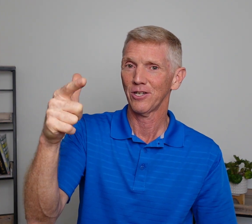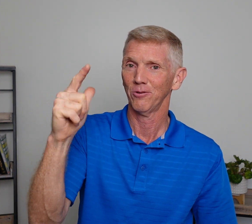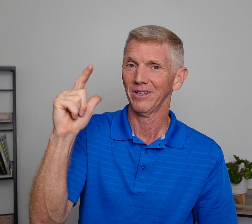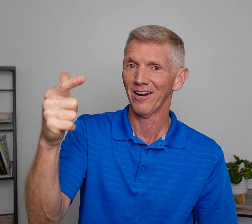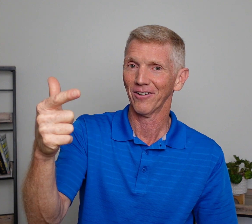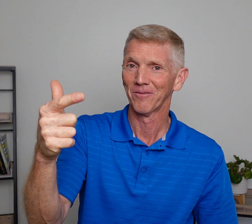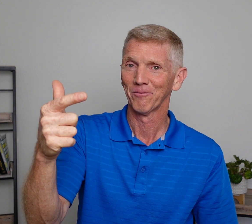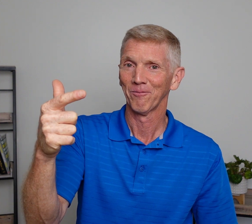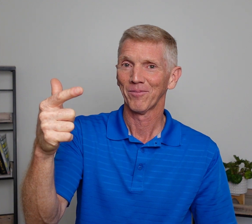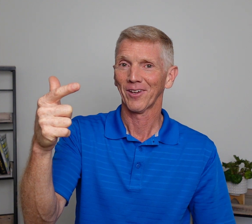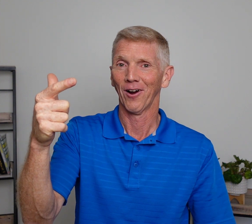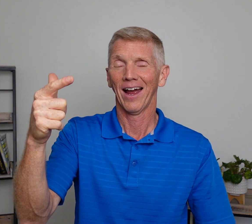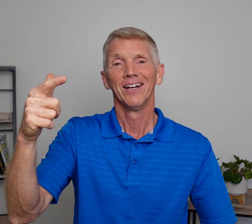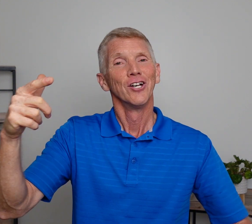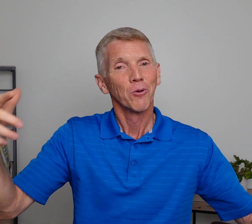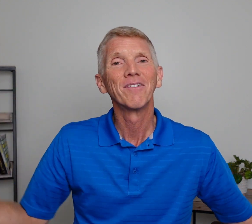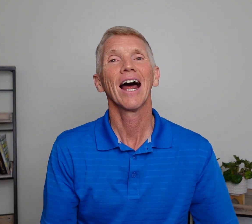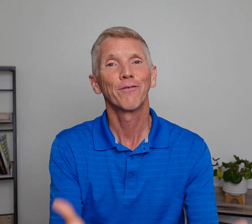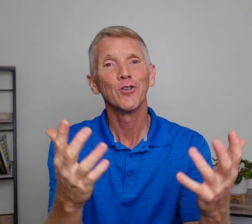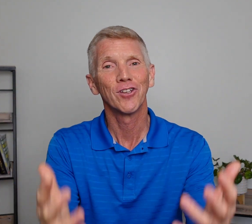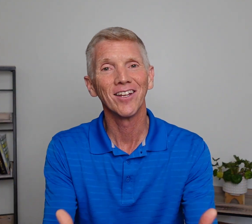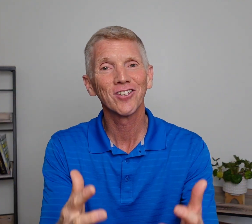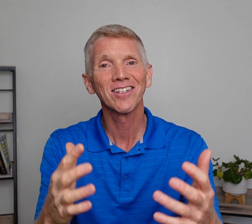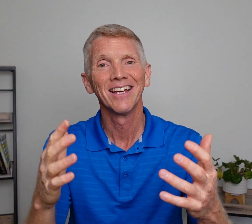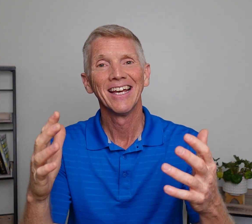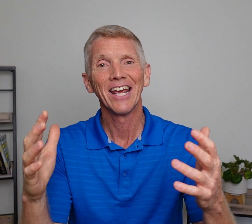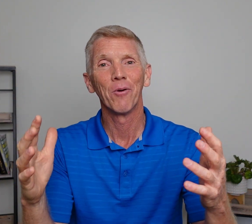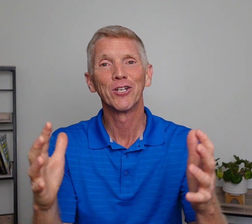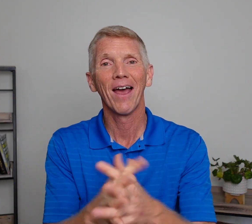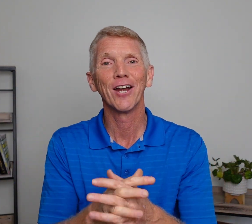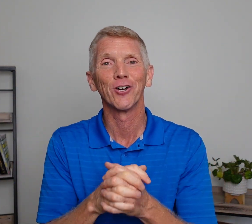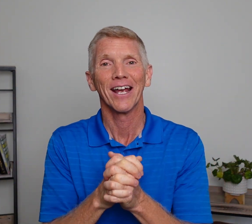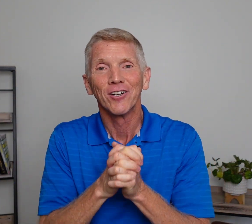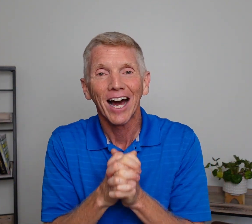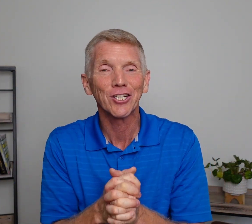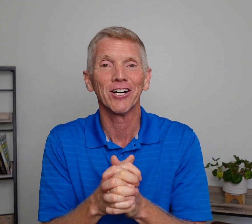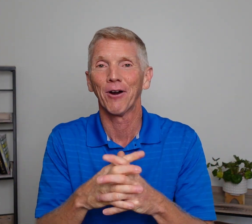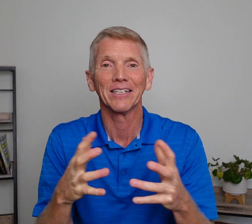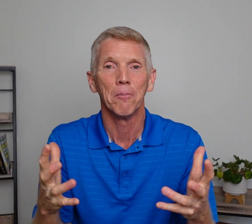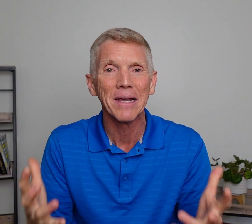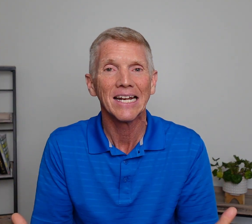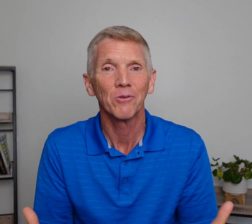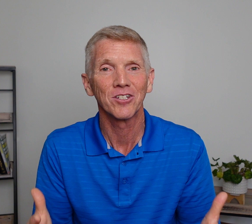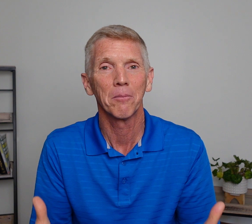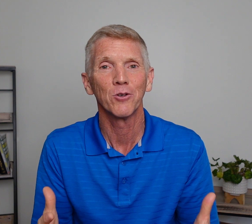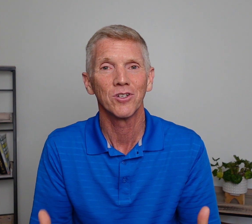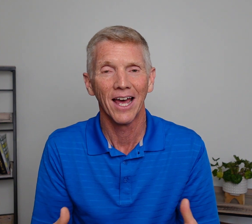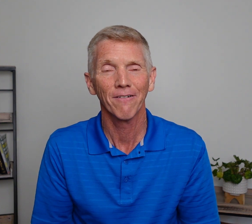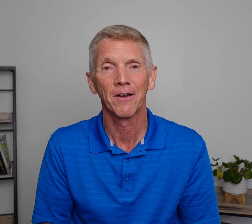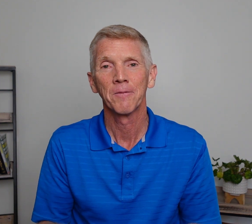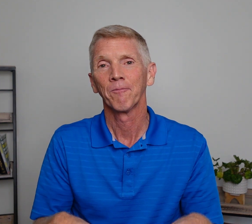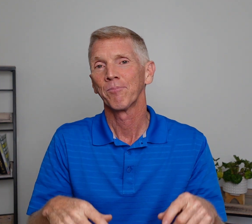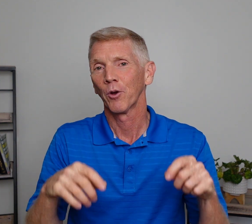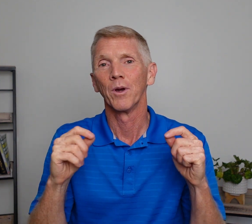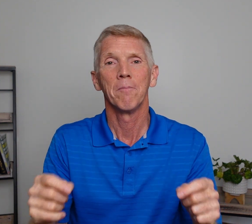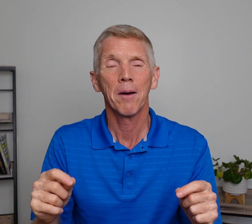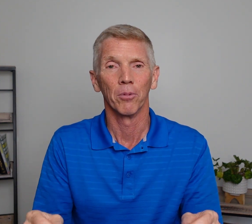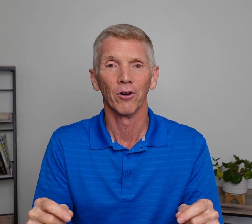you later. All right? So, we've got a few sentences in which you've had your introduction, a great little meeting with somebody who's deaf. Remember,